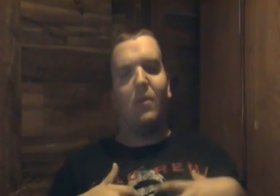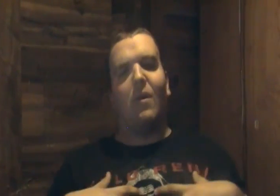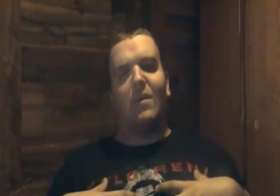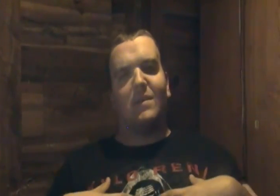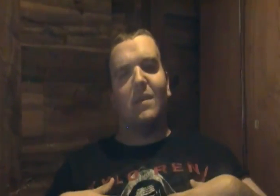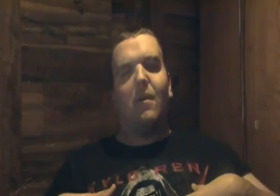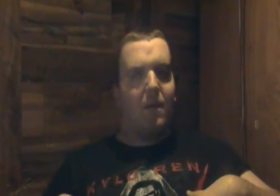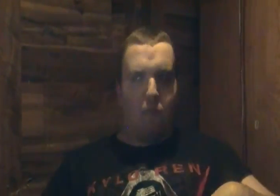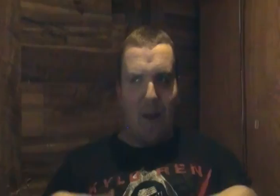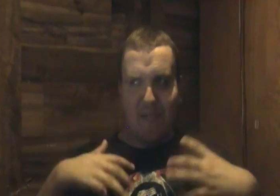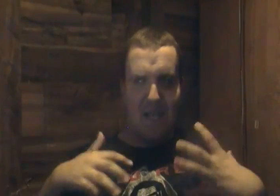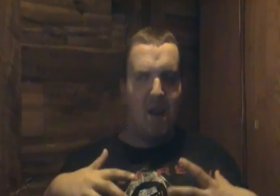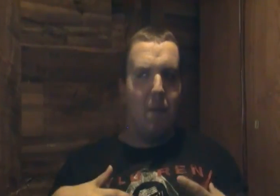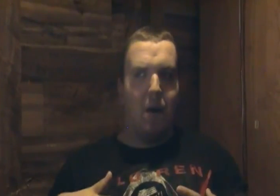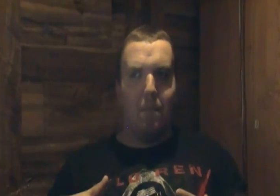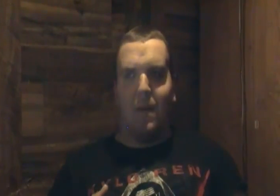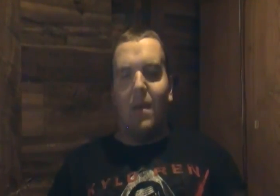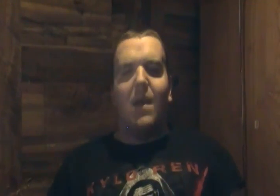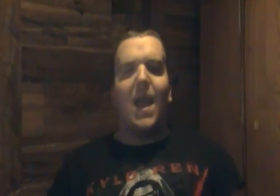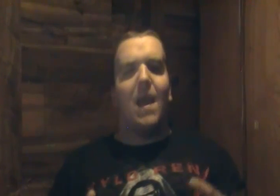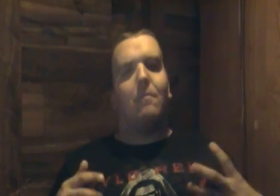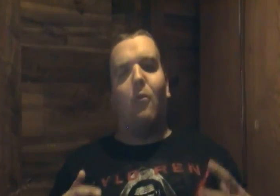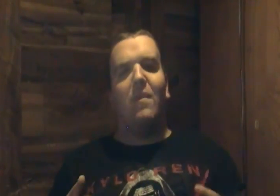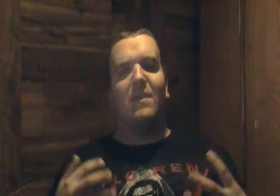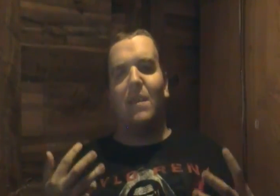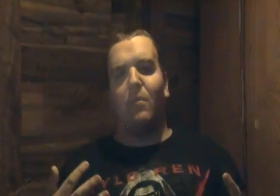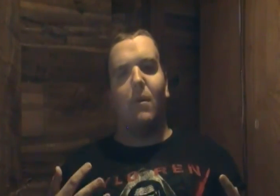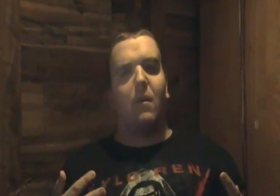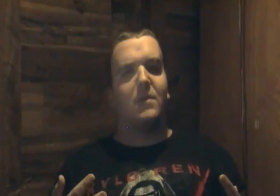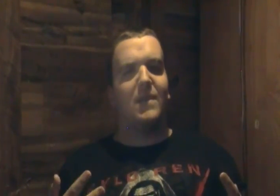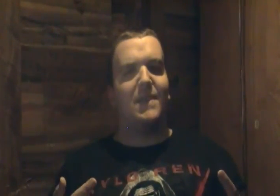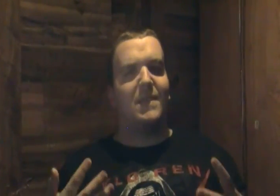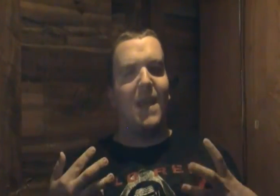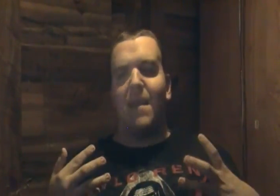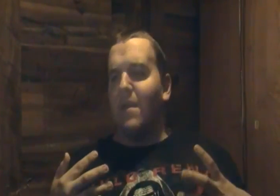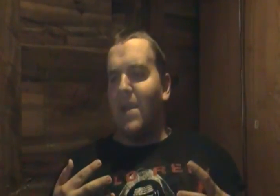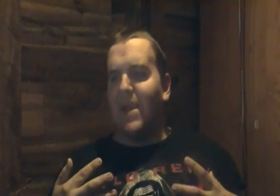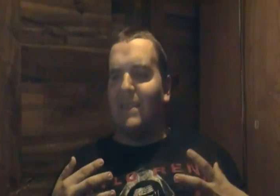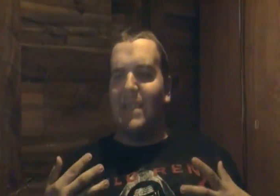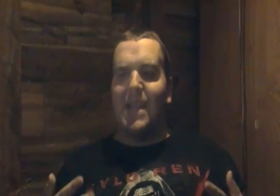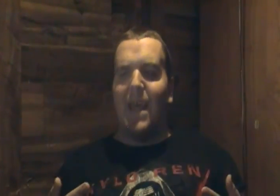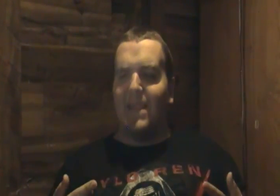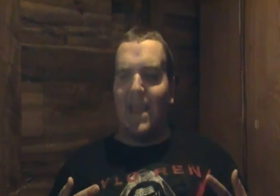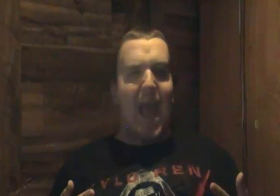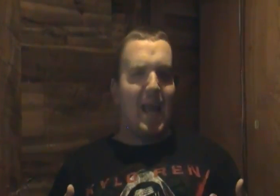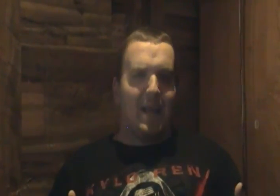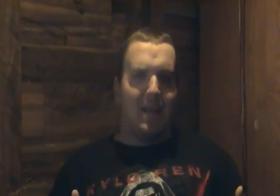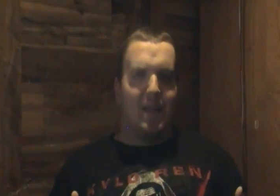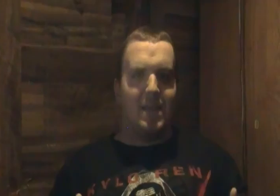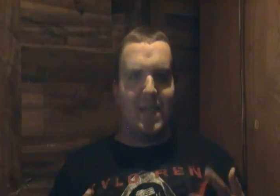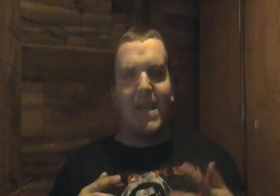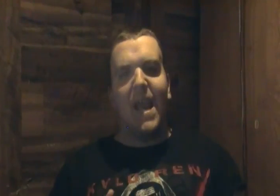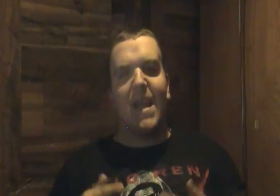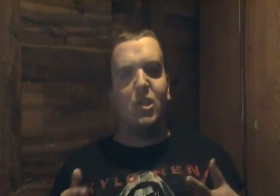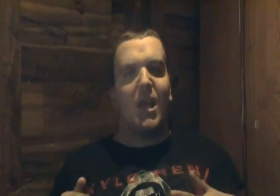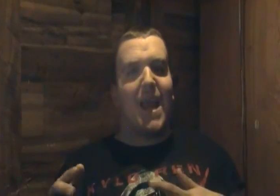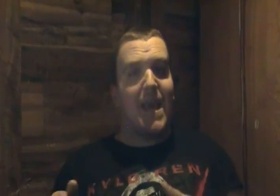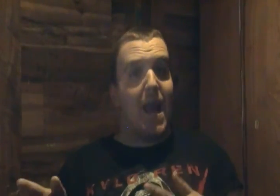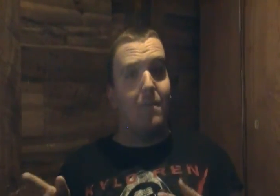temple guards wakes them up and one of the temple guards is named is thak t-h-a-k